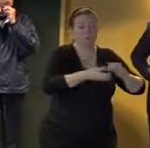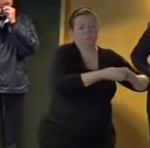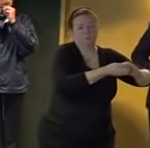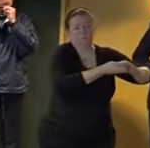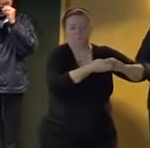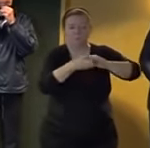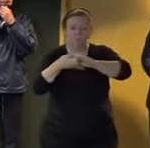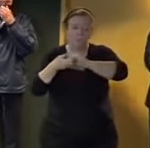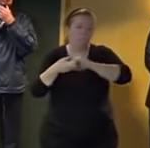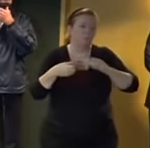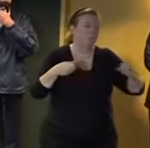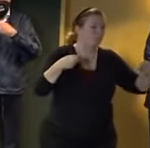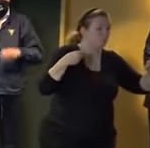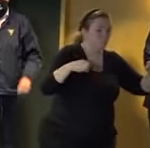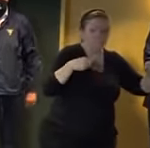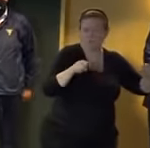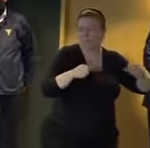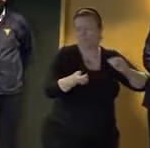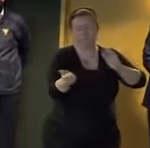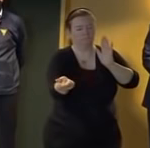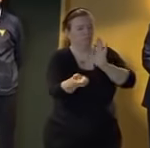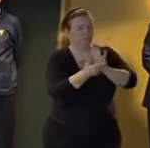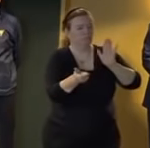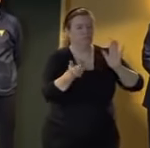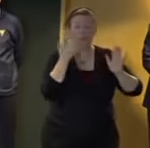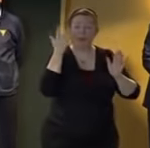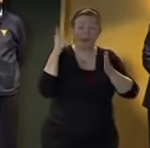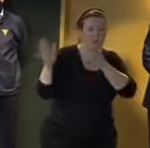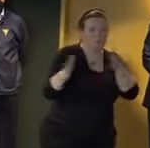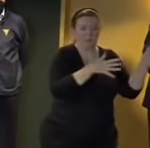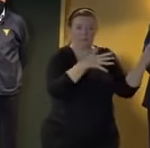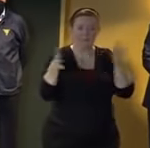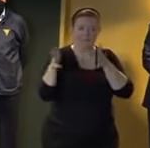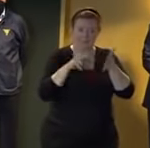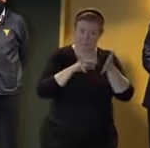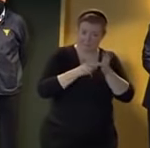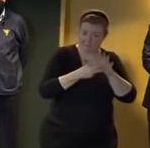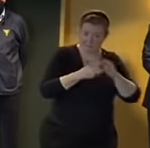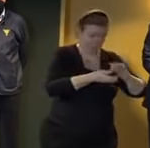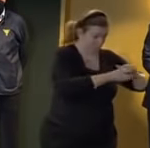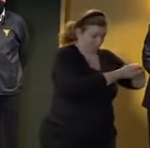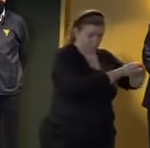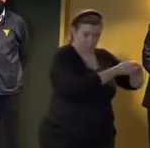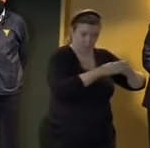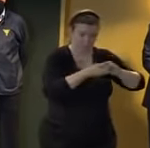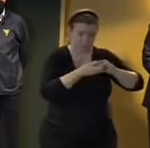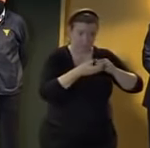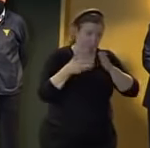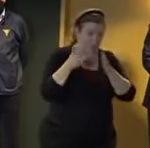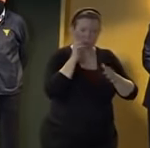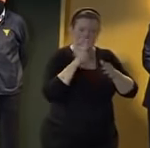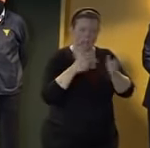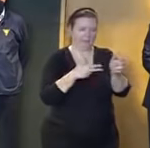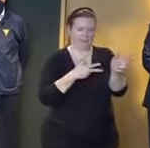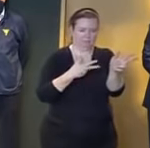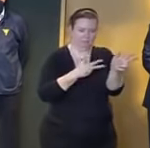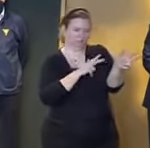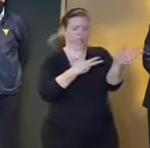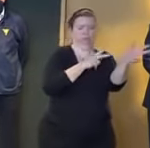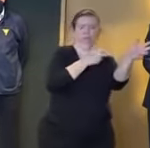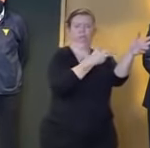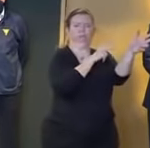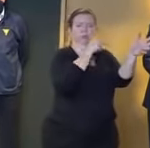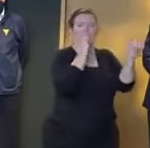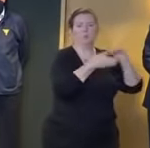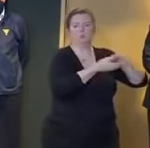the winds are expected to get significant enough to make carpool trailers and motorcycles struggle in the weather we ask that